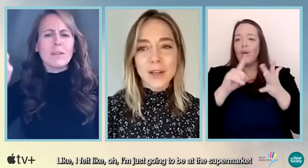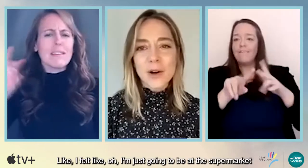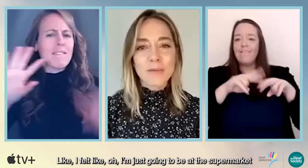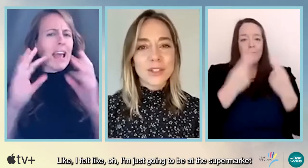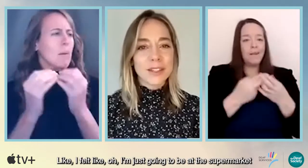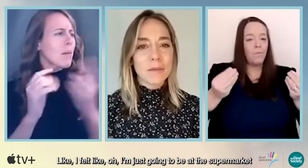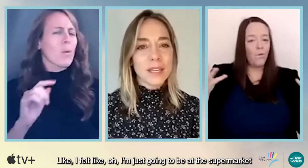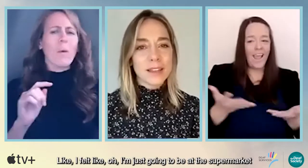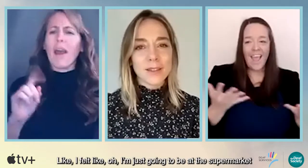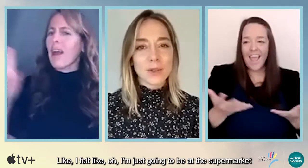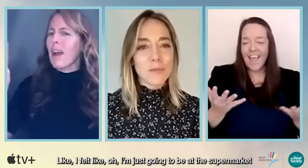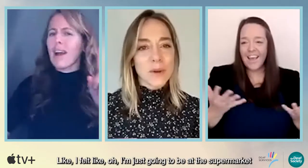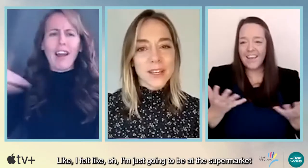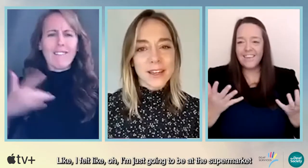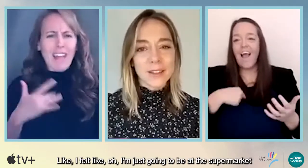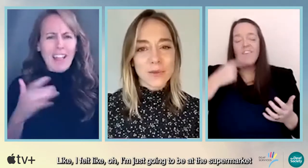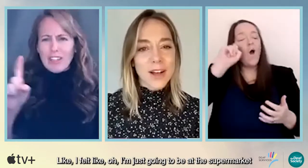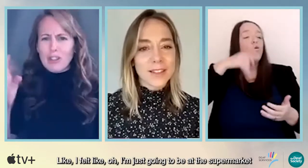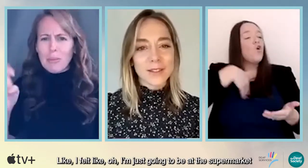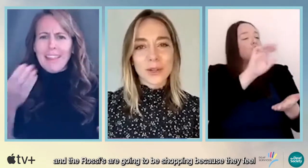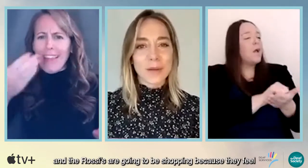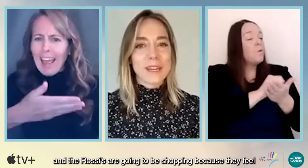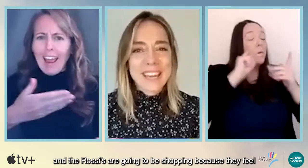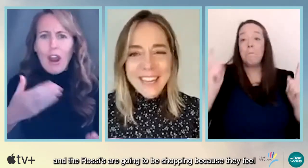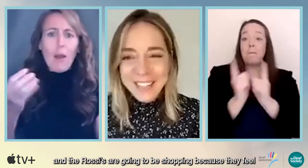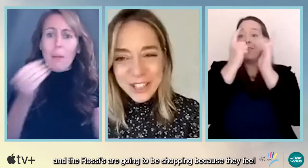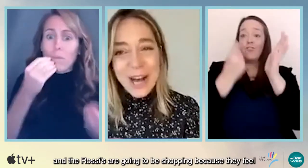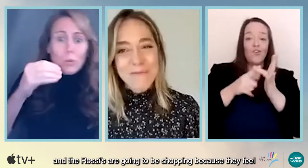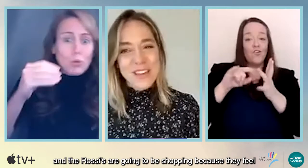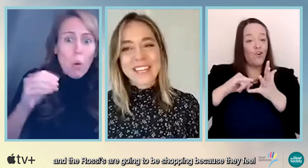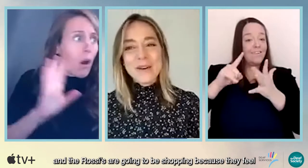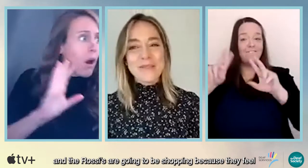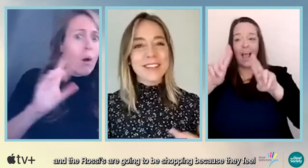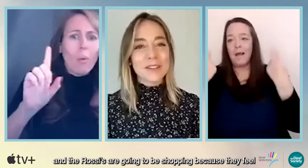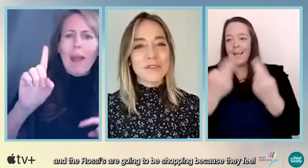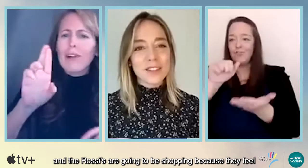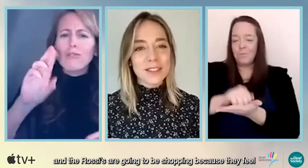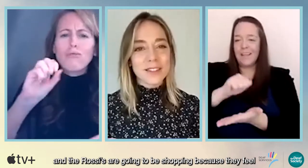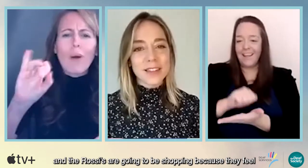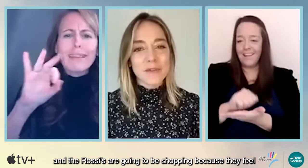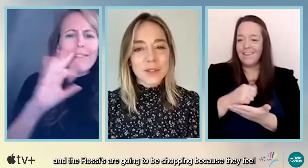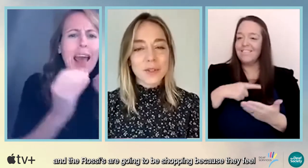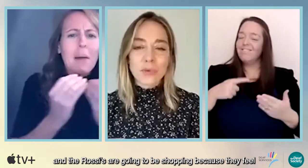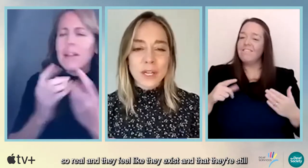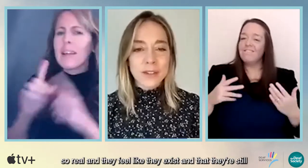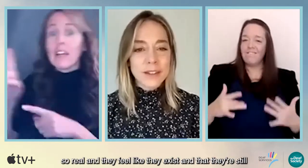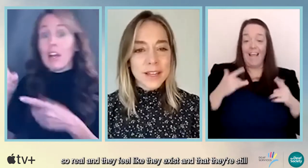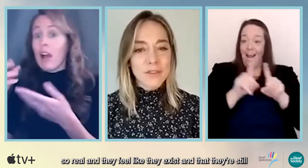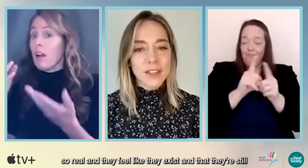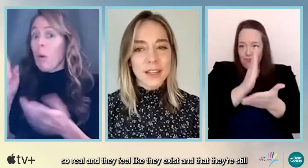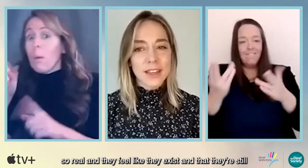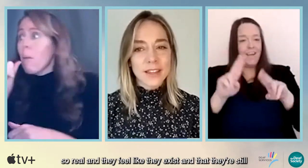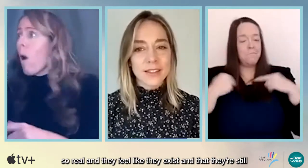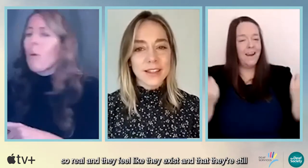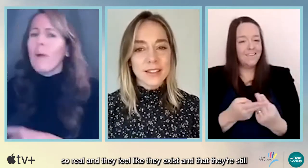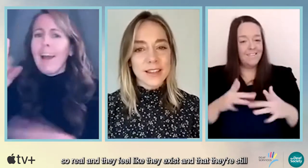felt like, oh, I'm just going to be at the supermarket and the Rossi's are going to be shopping because it feels, they feel so real and